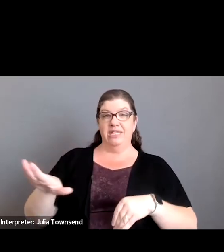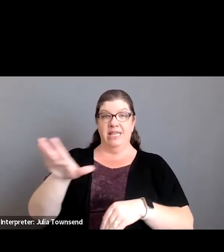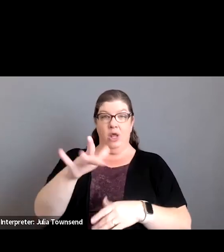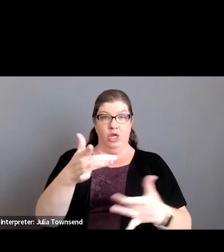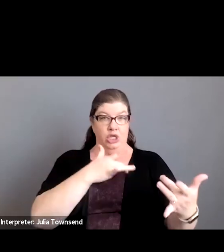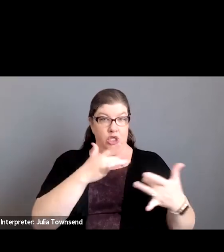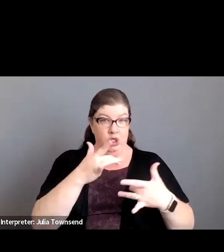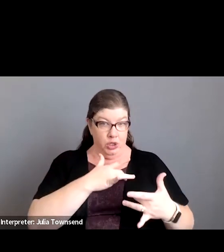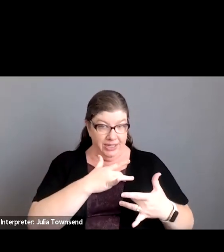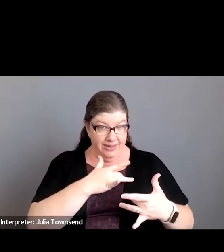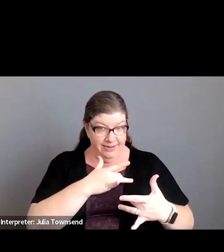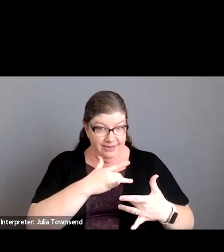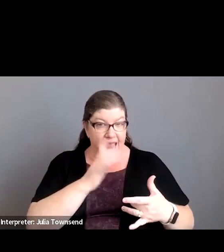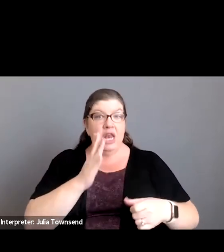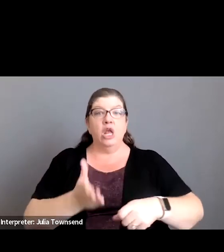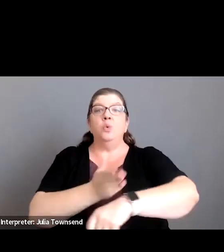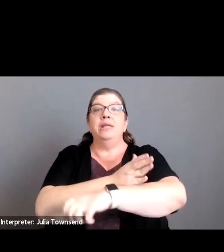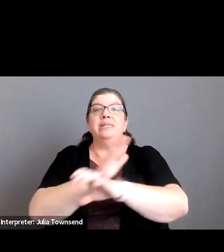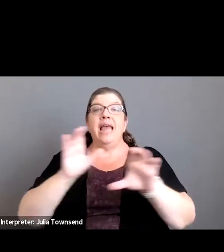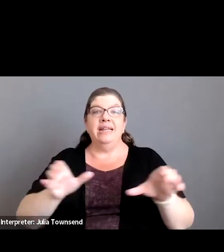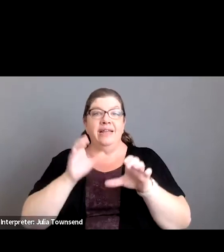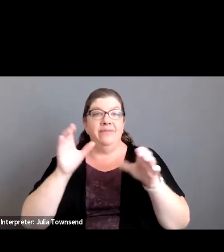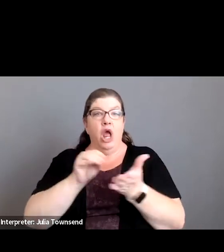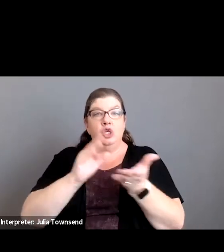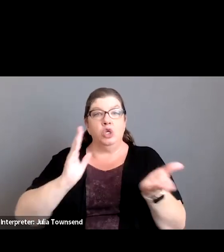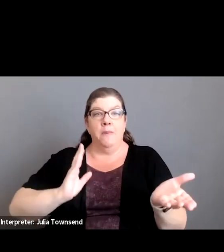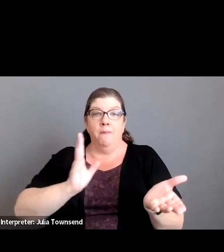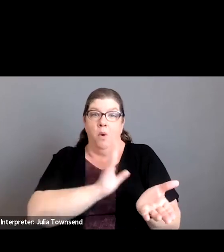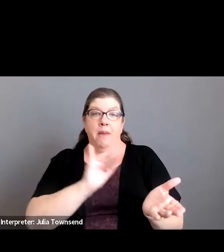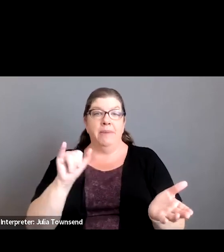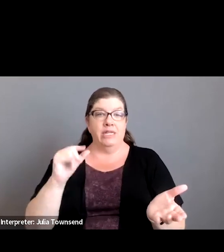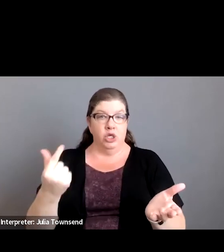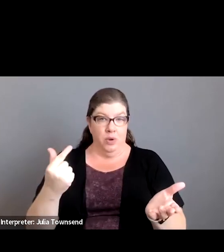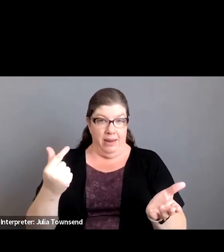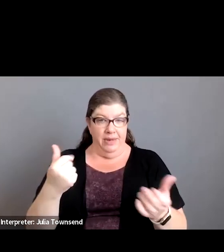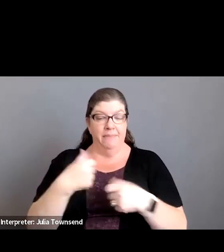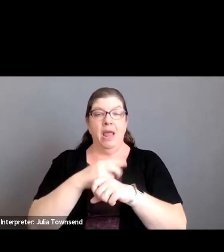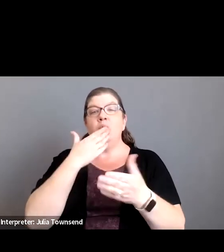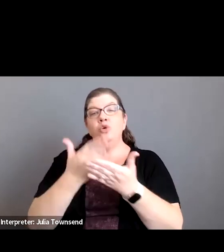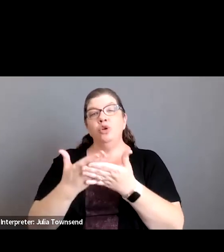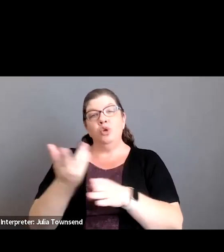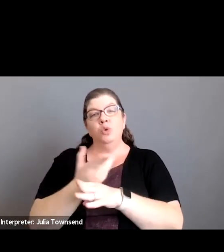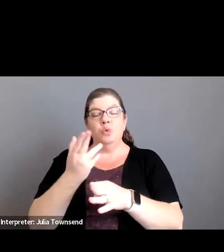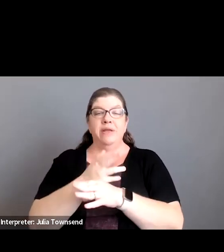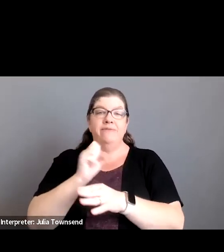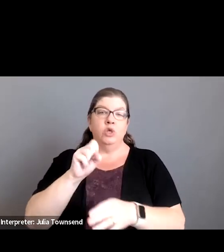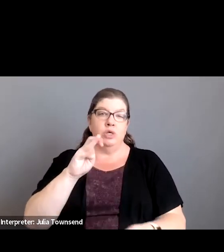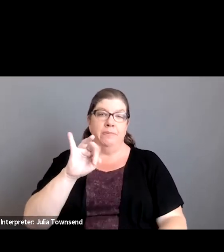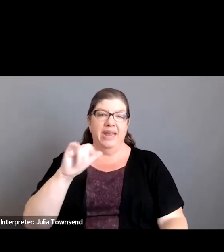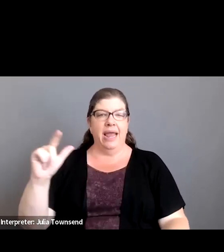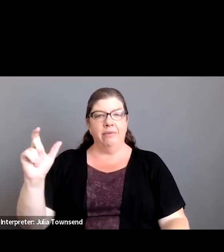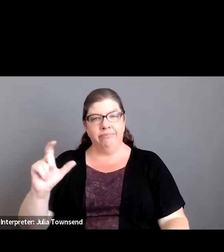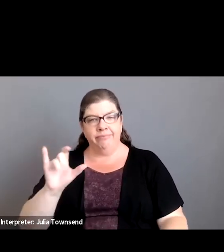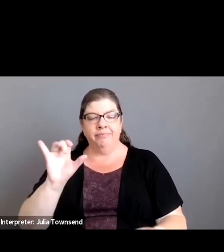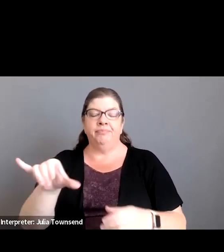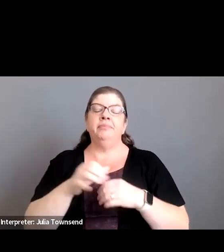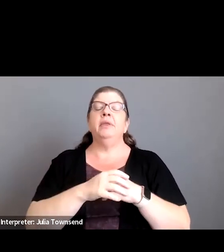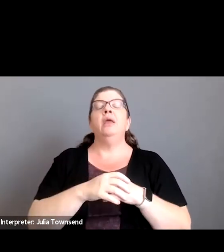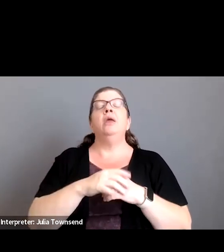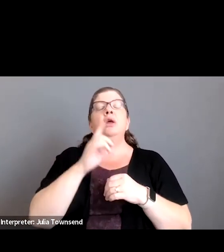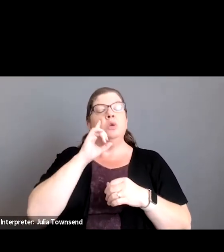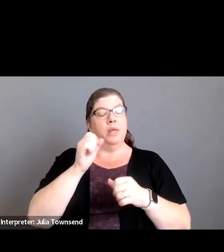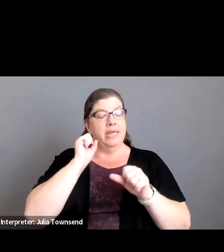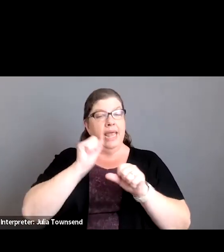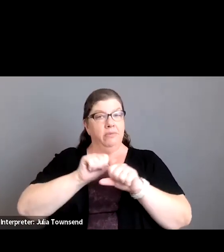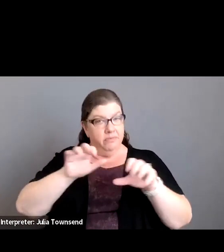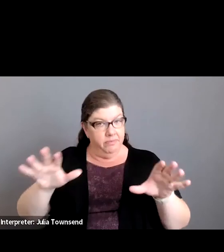concerns and we can increase activity on the student board member instagram to make good use of social media we can spread awareness on the student